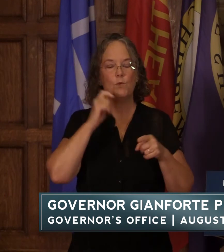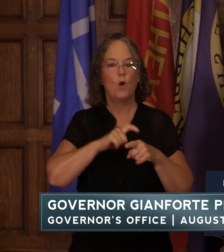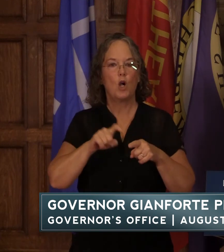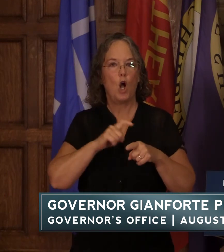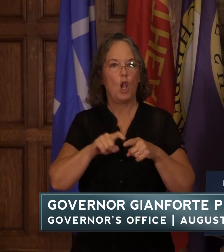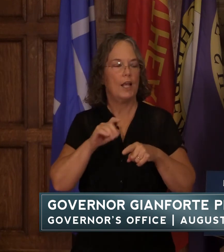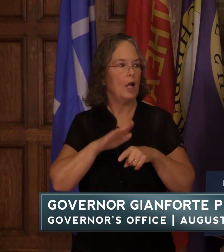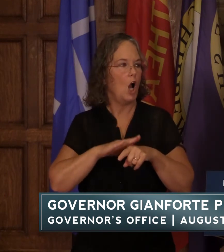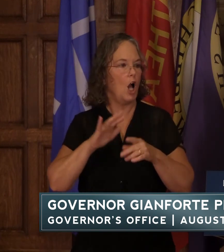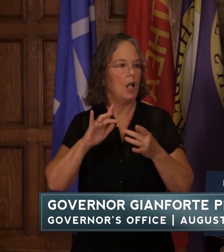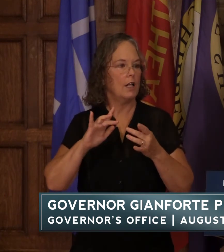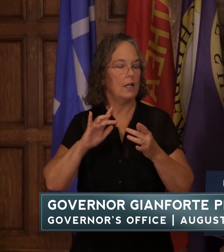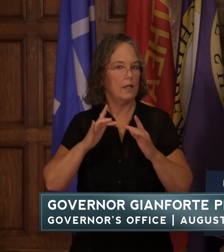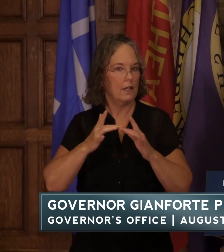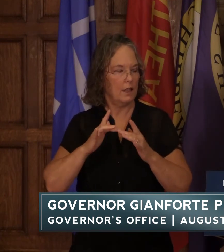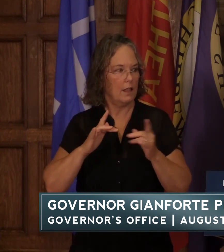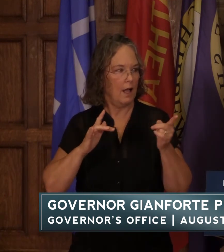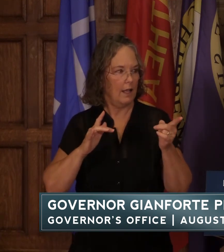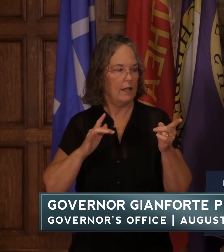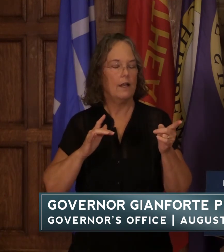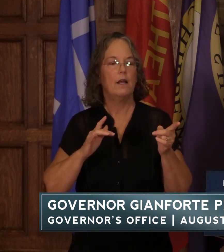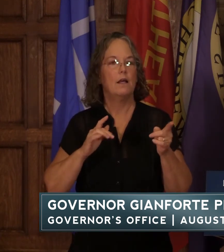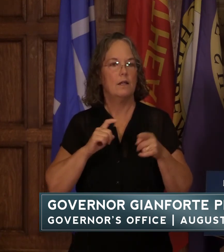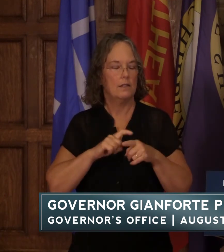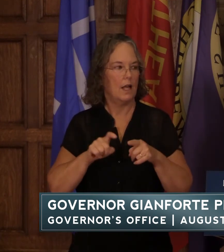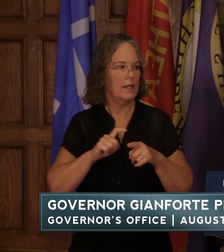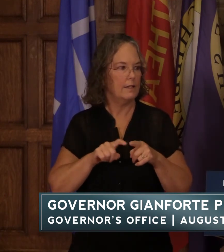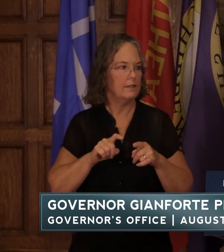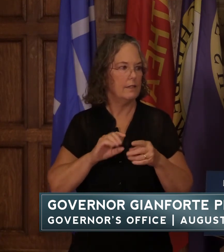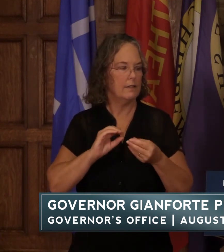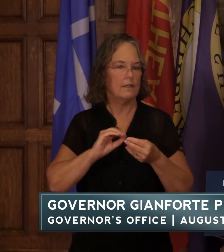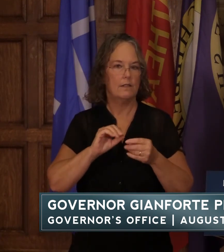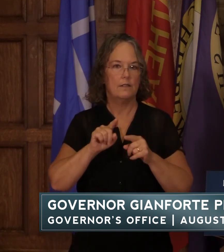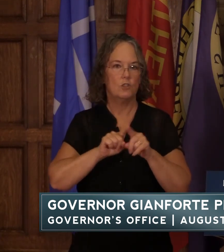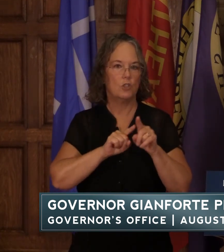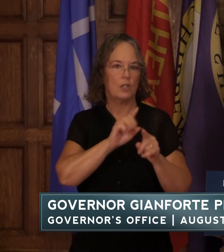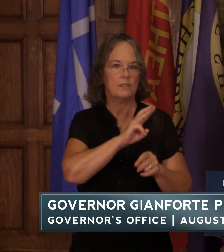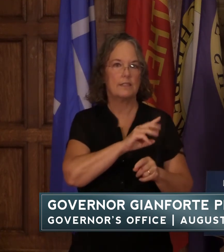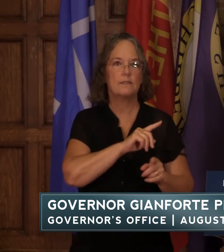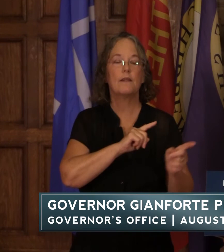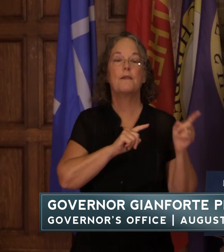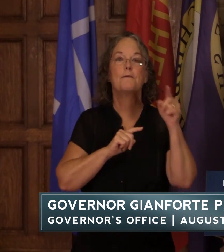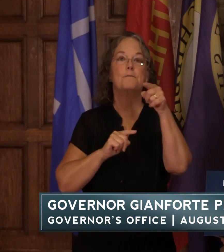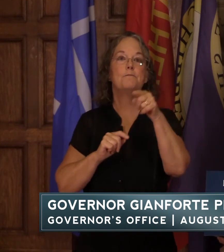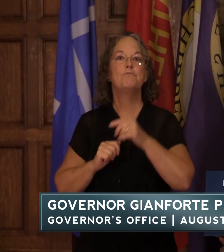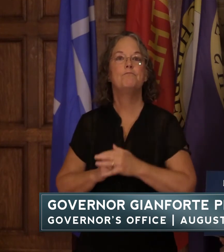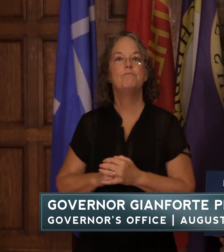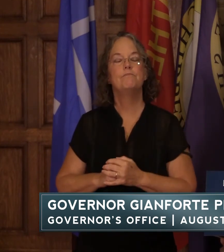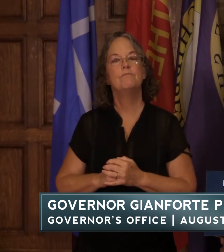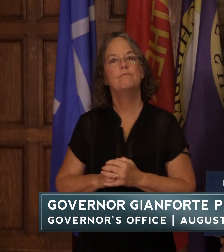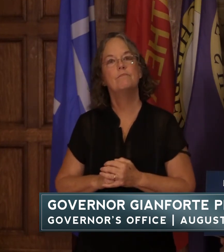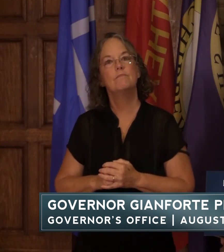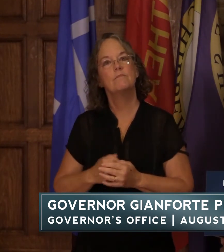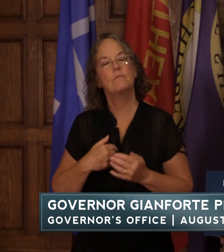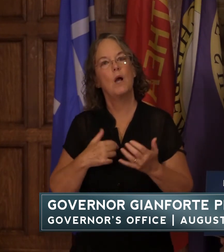with a question okay yes